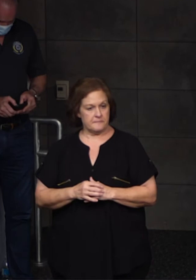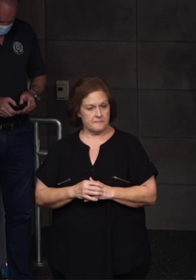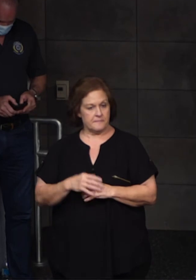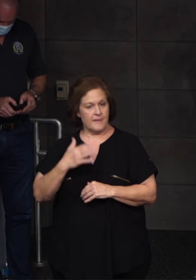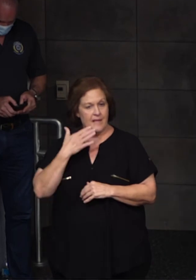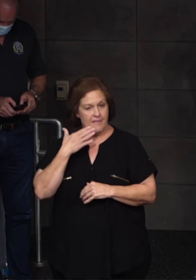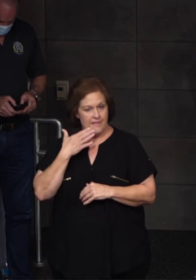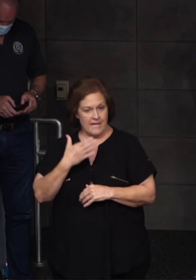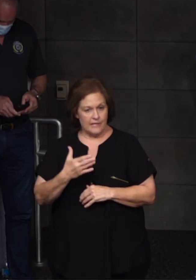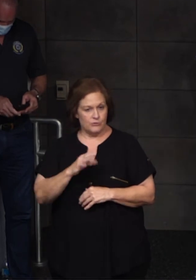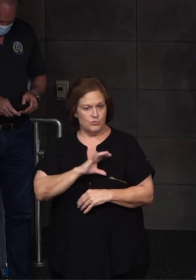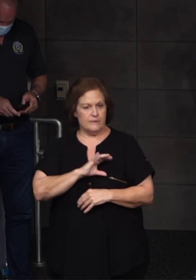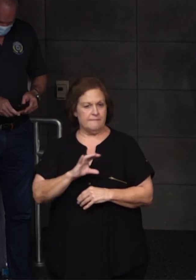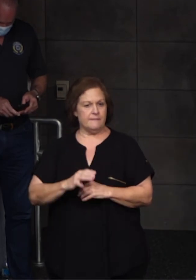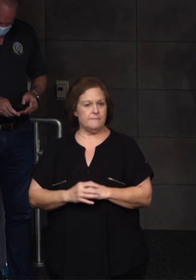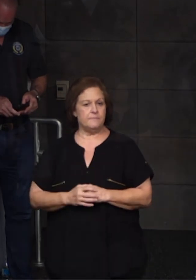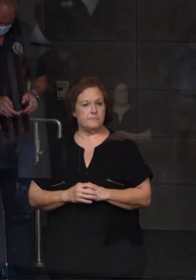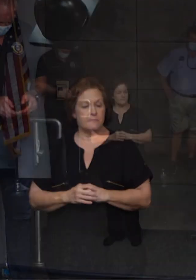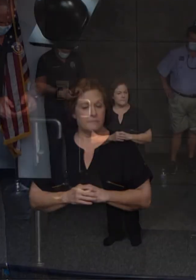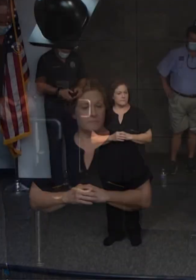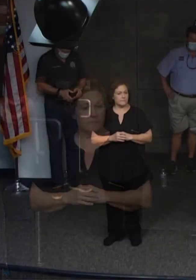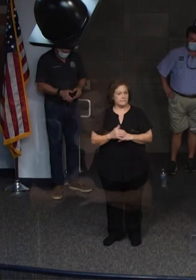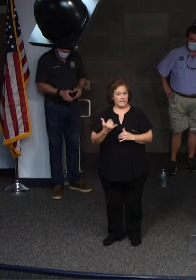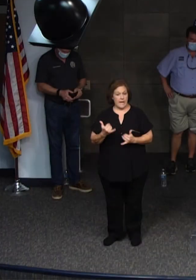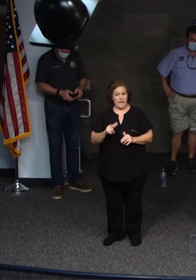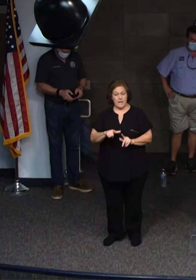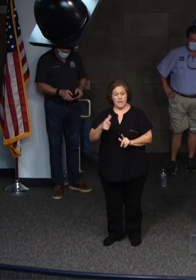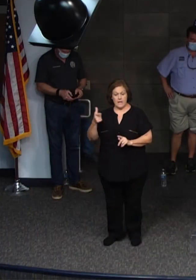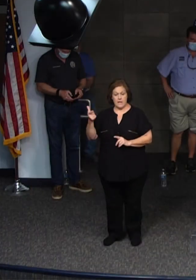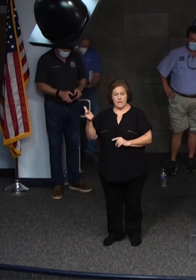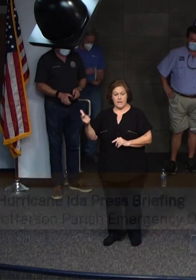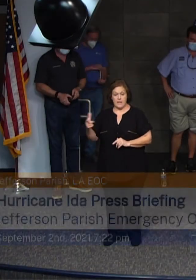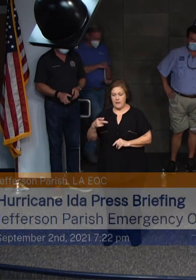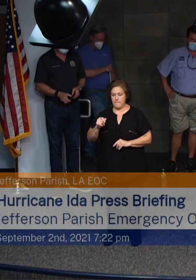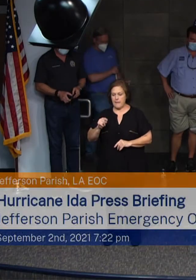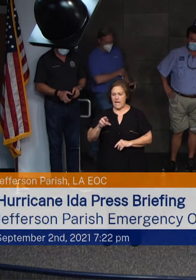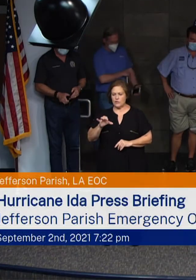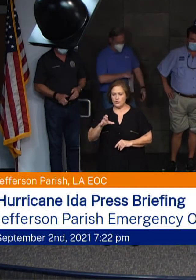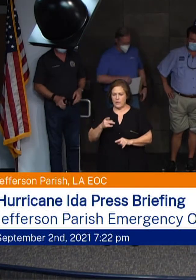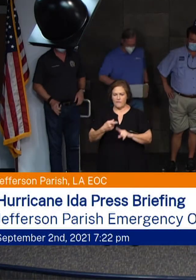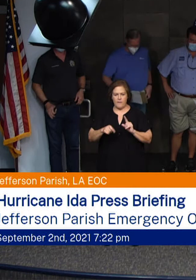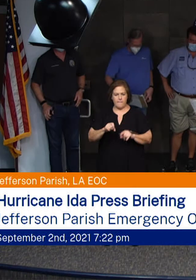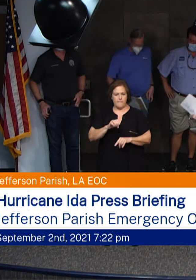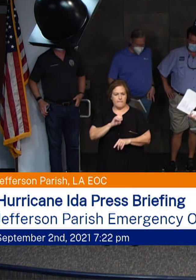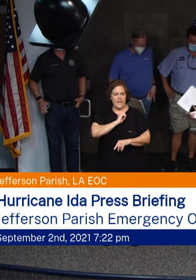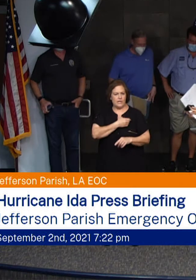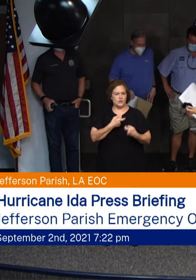Thank you so much, Chief. Next, we'll have Patrick Hamby from Entergy.